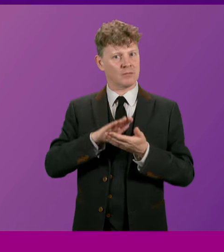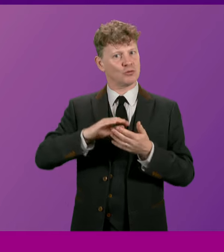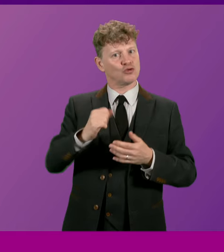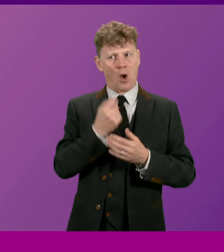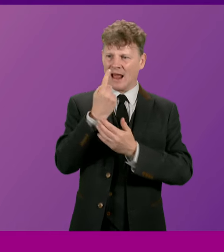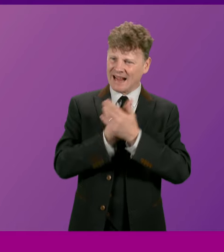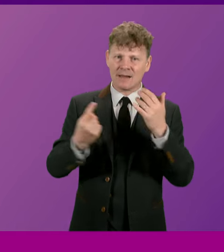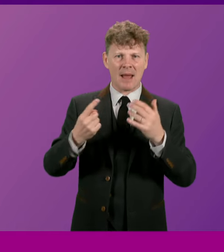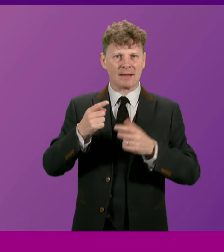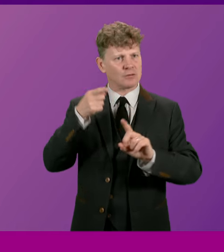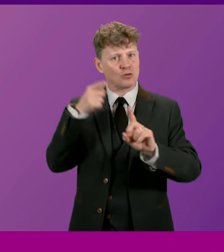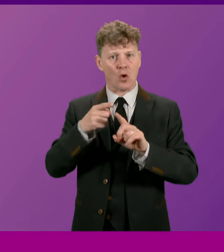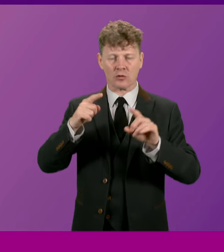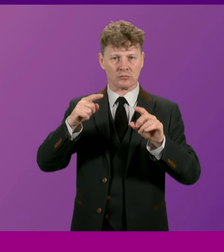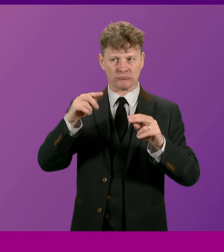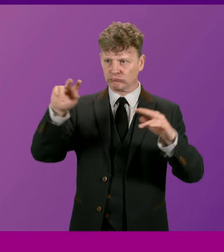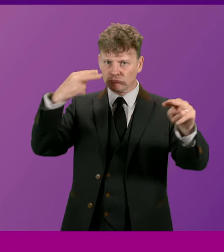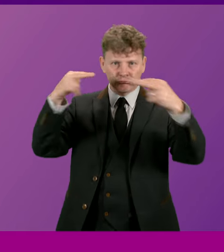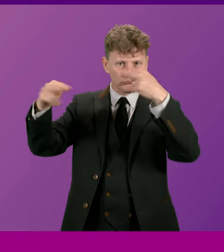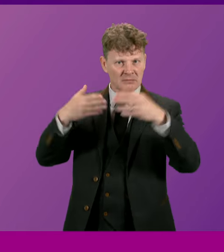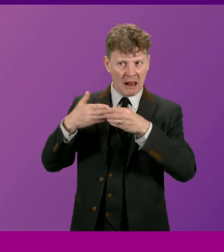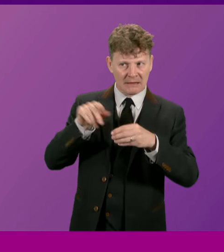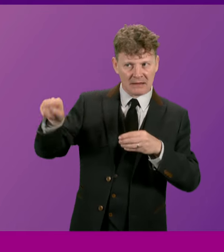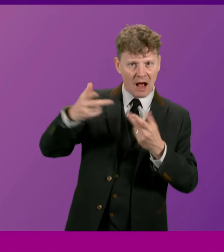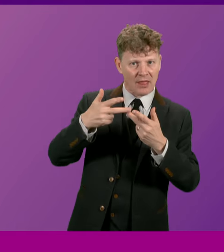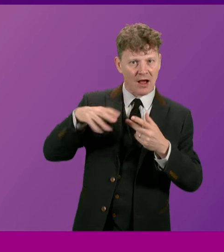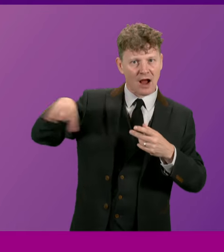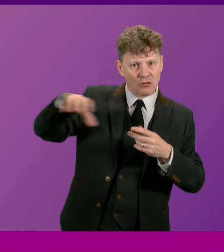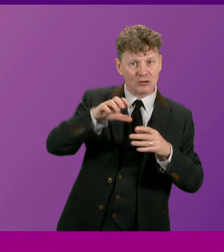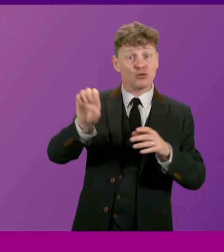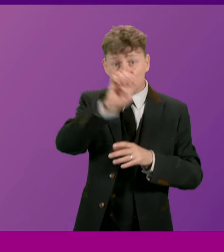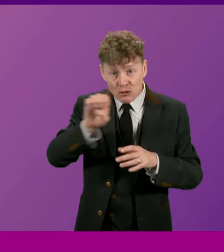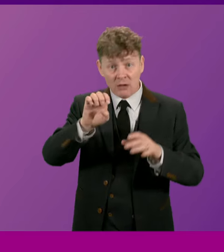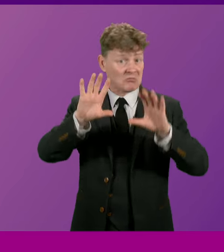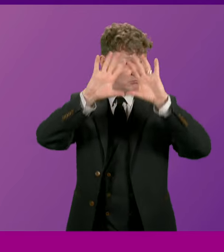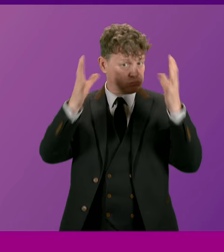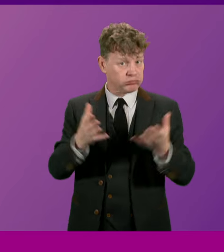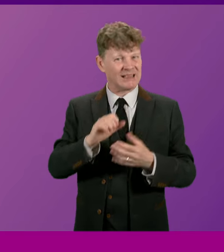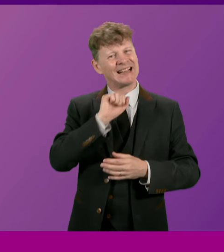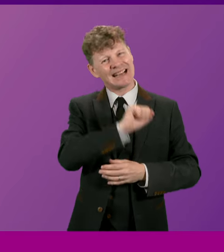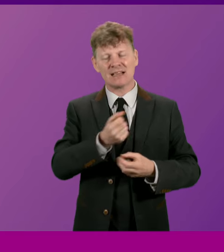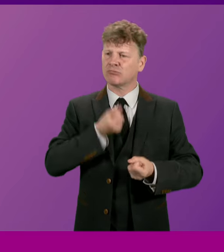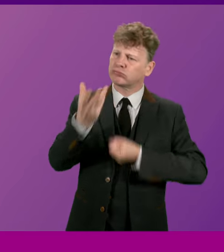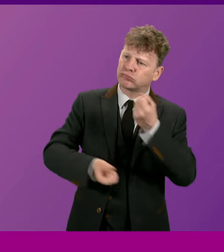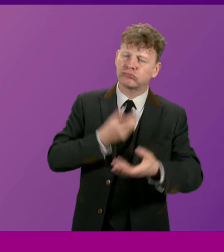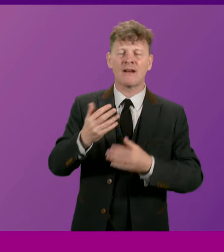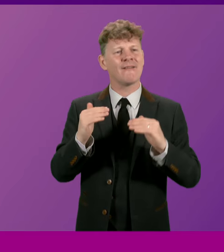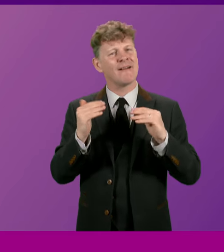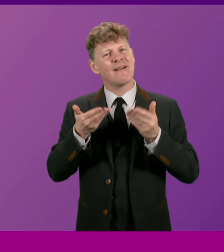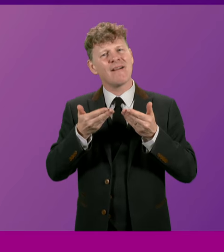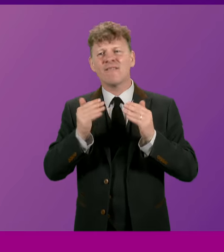across Europe and beyond, and his articulate vision of a fairer, more prosperous Scotland